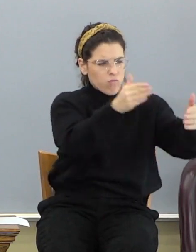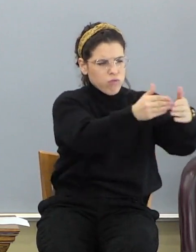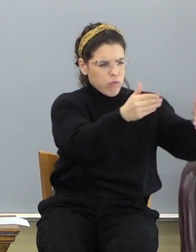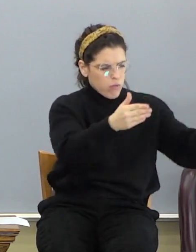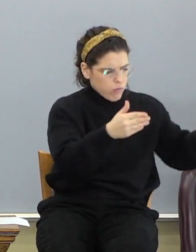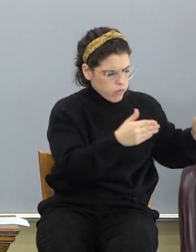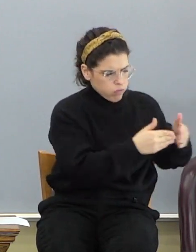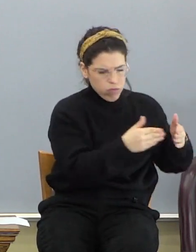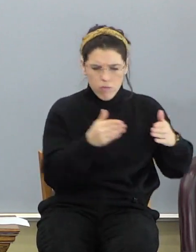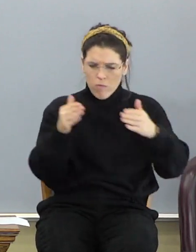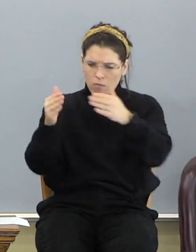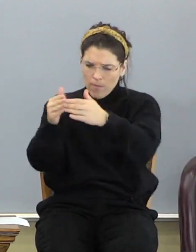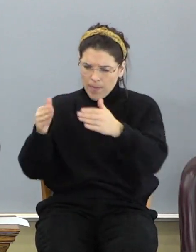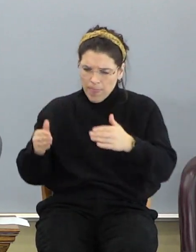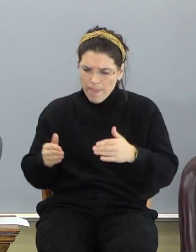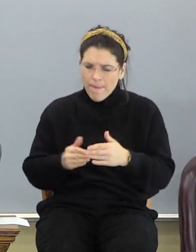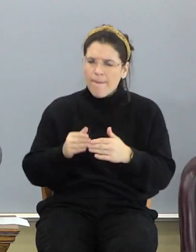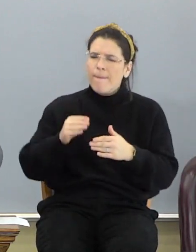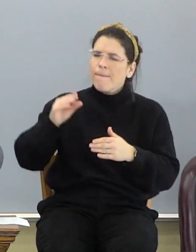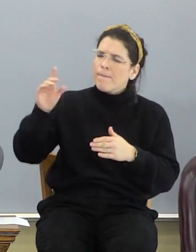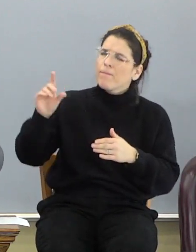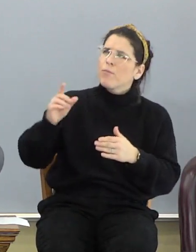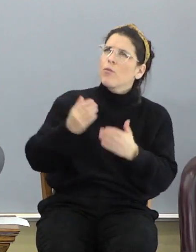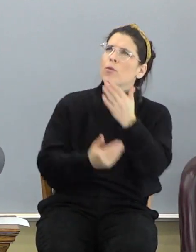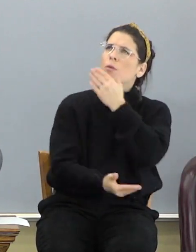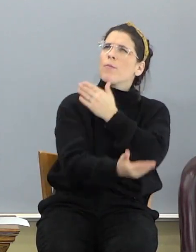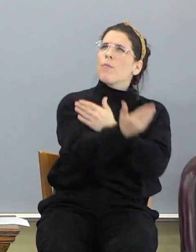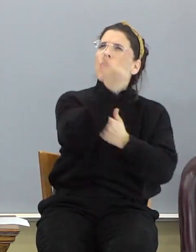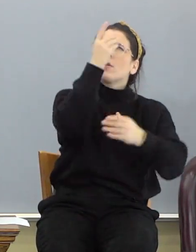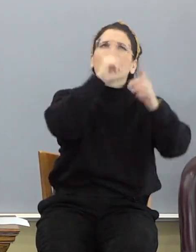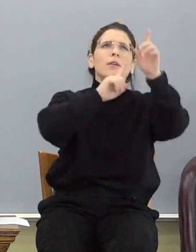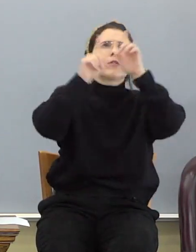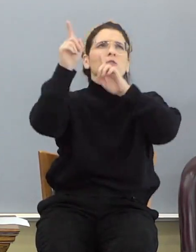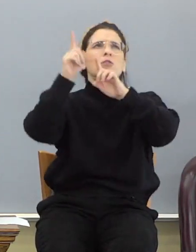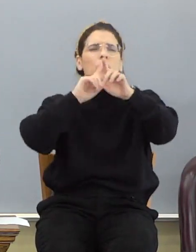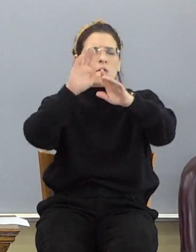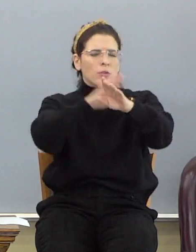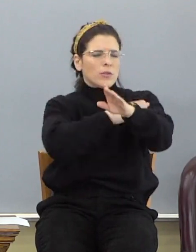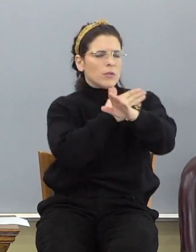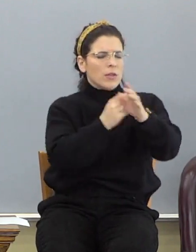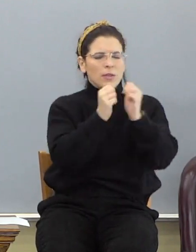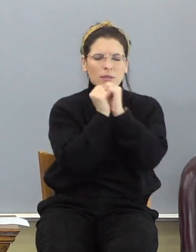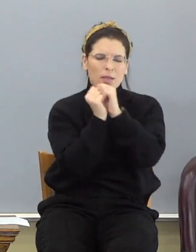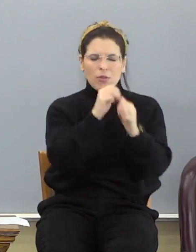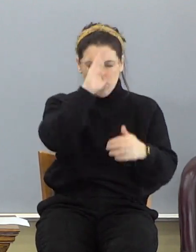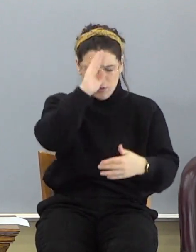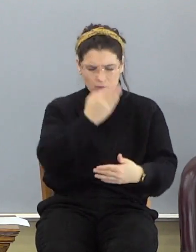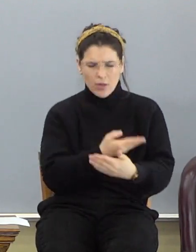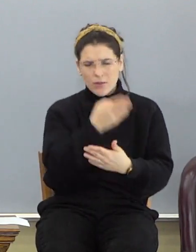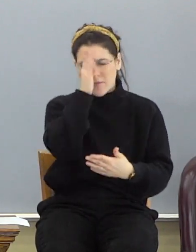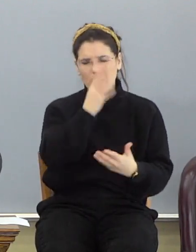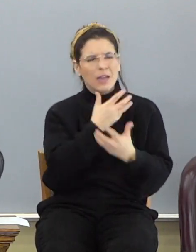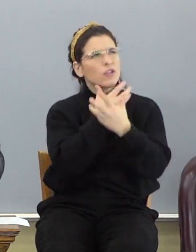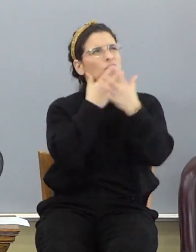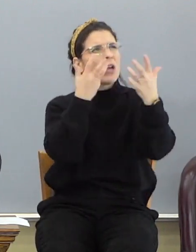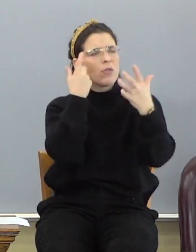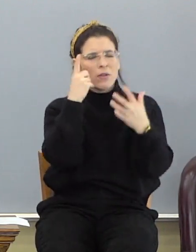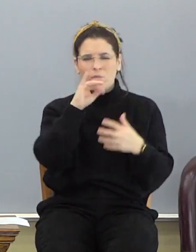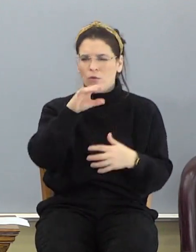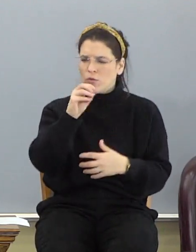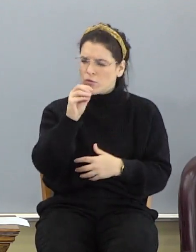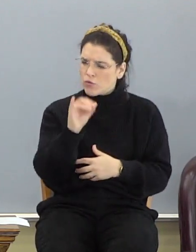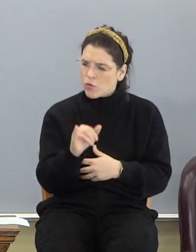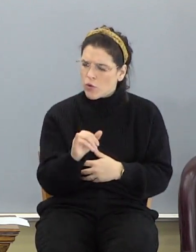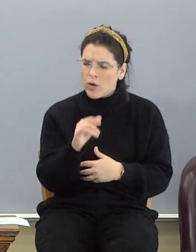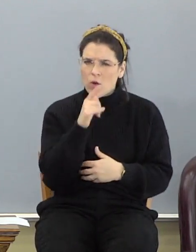When the morning stars sang together, and all the sons of God shouted for joy. I just want you to see in that, in that passage,